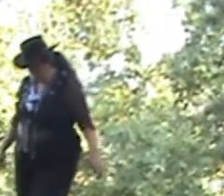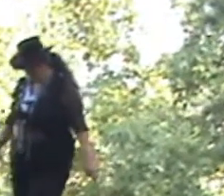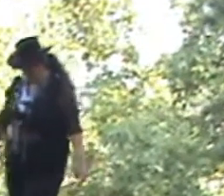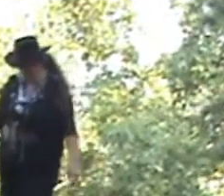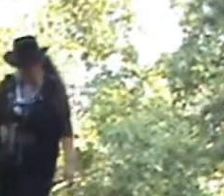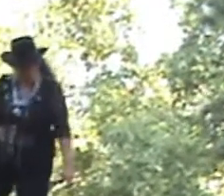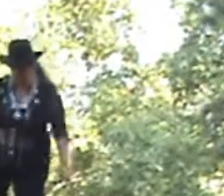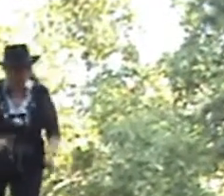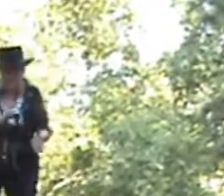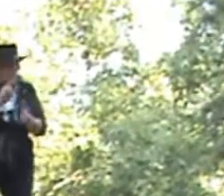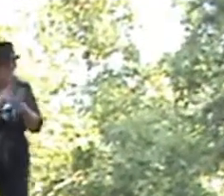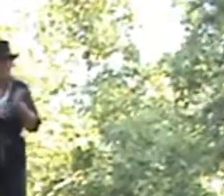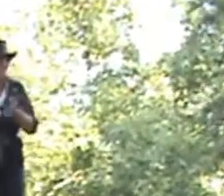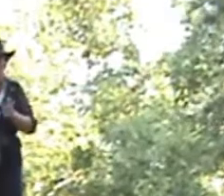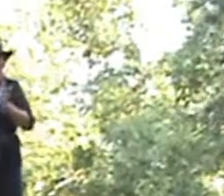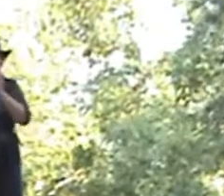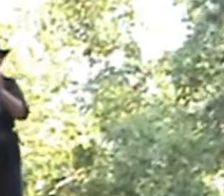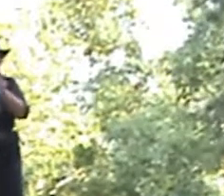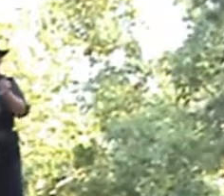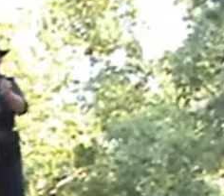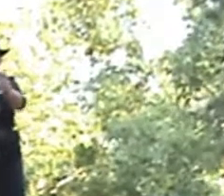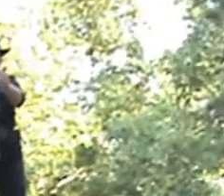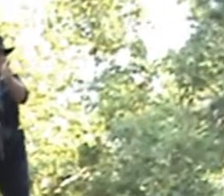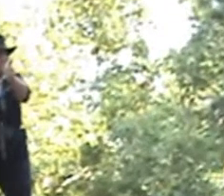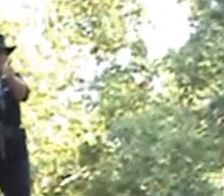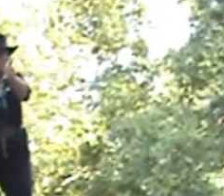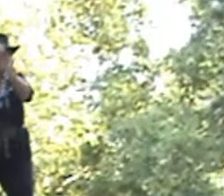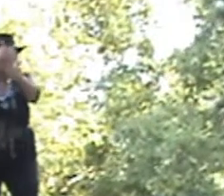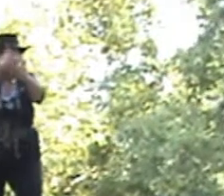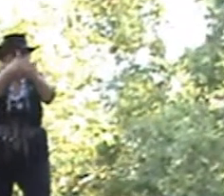Now in a single moment your past grows dim,